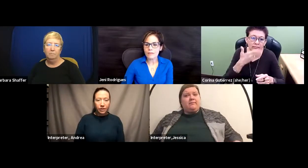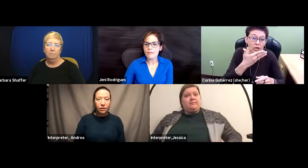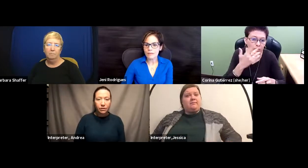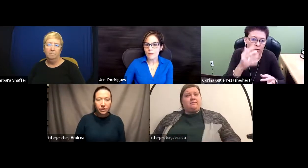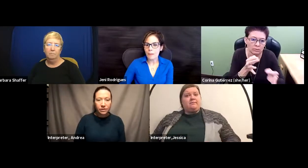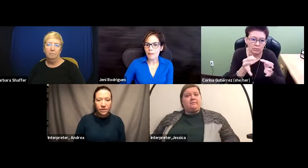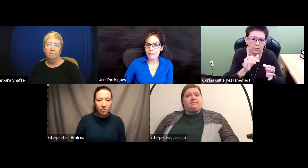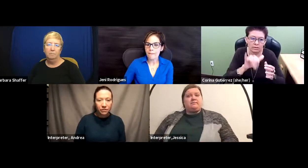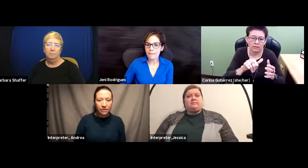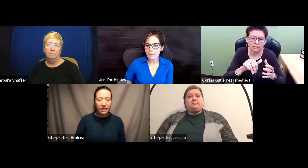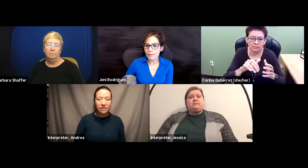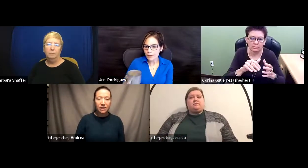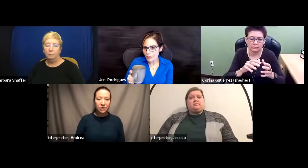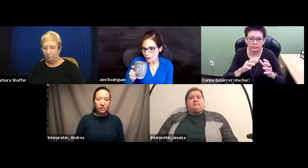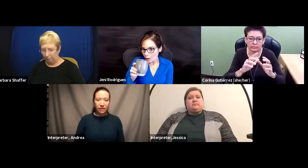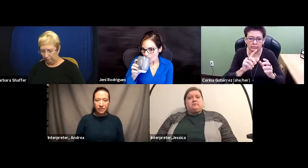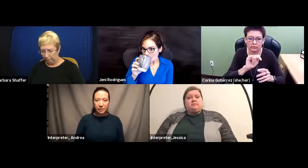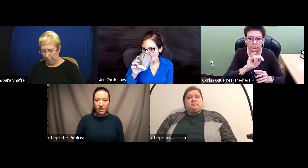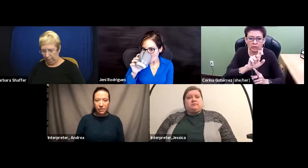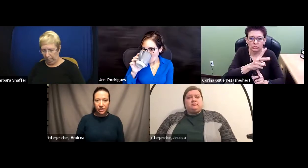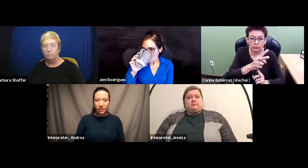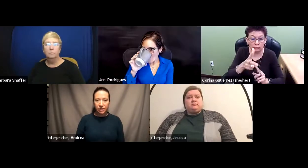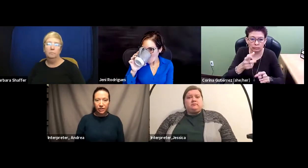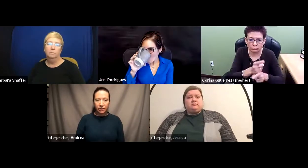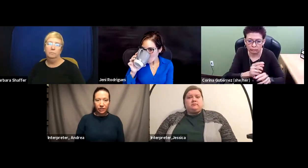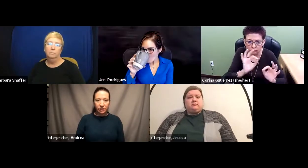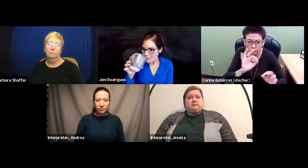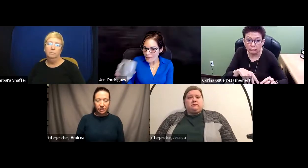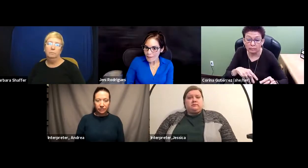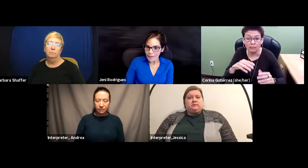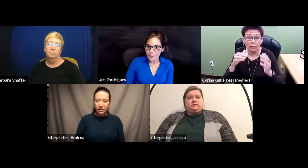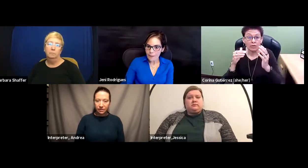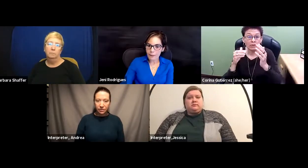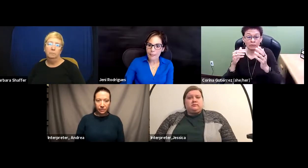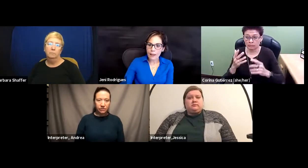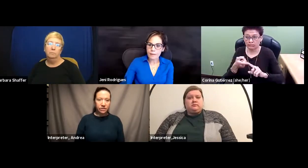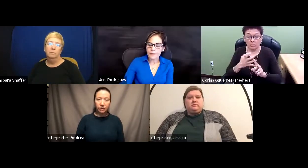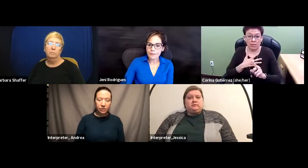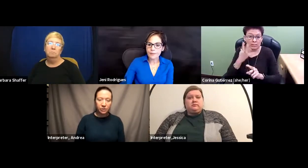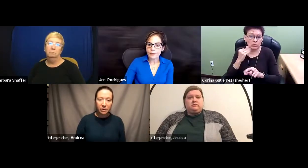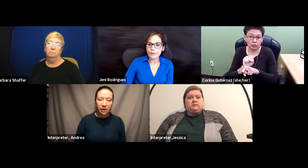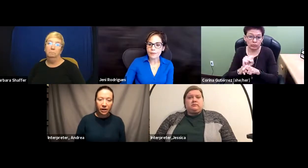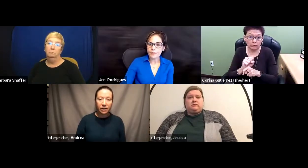No, I think you said it perfectly. And thank you for that explanation of Title II and Title III. You're spot on.